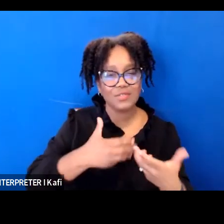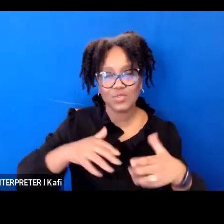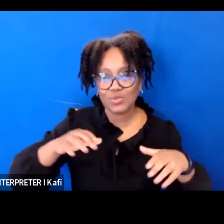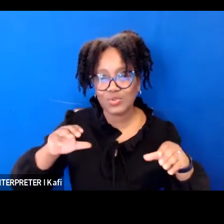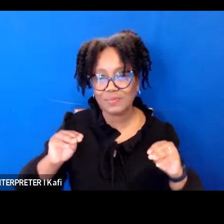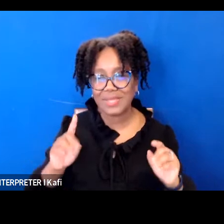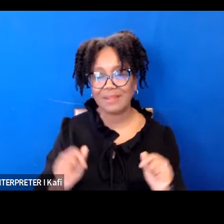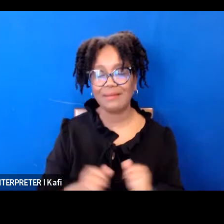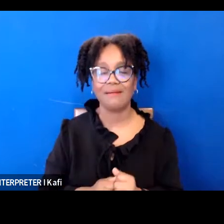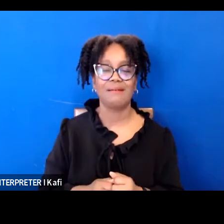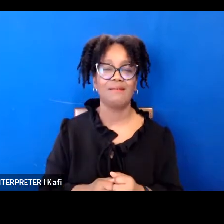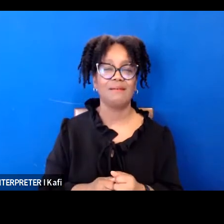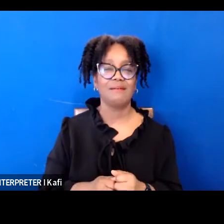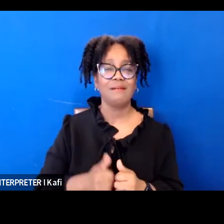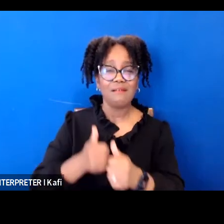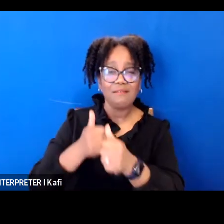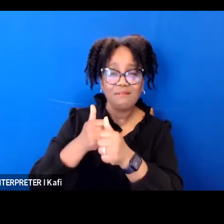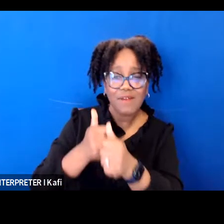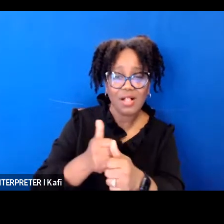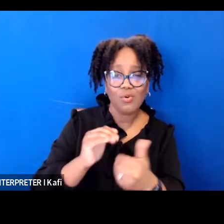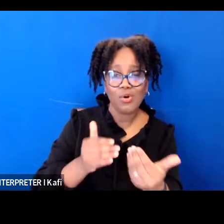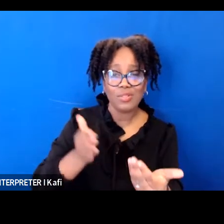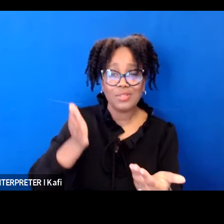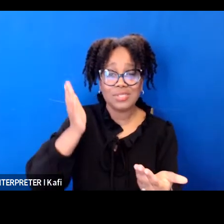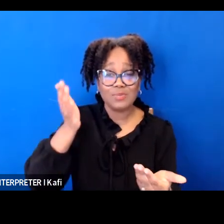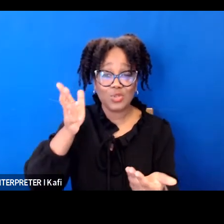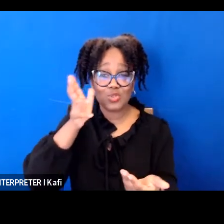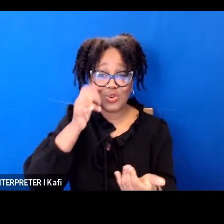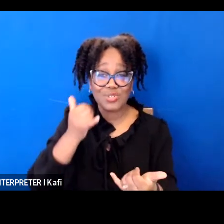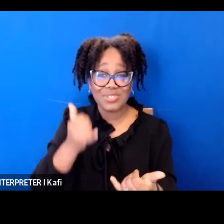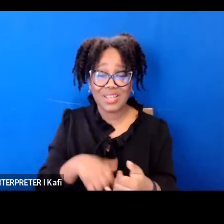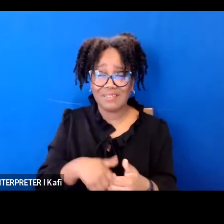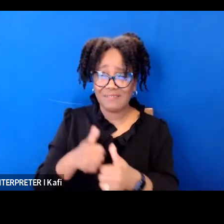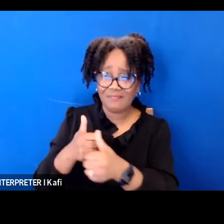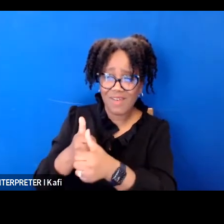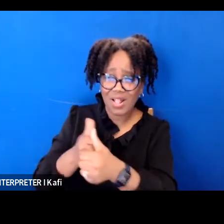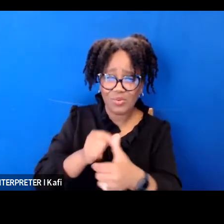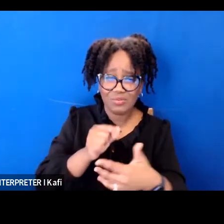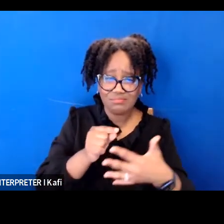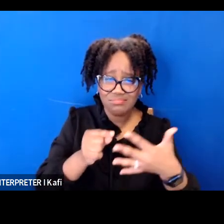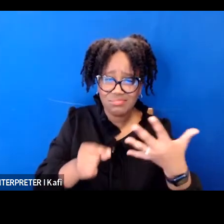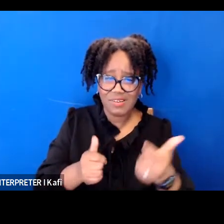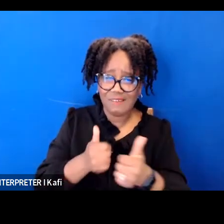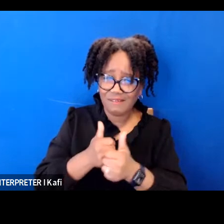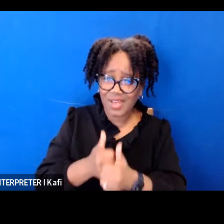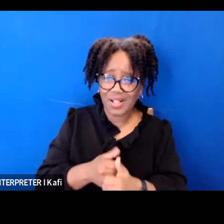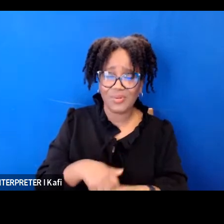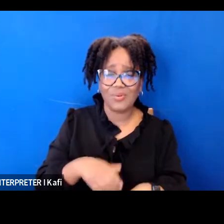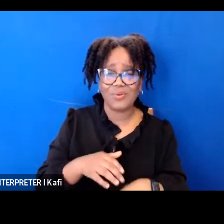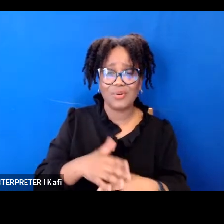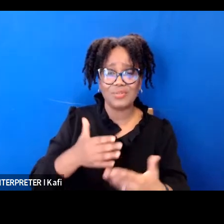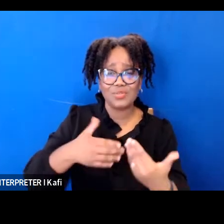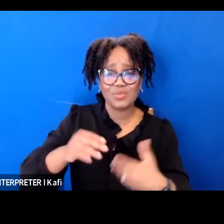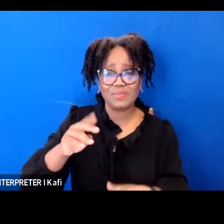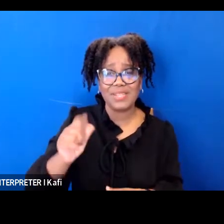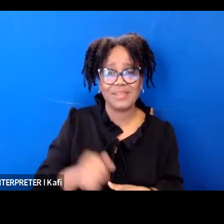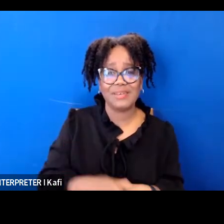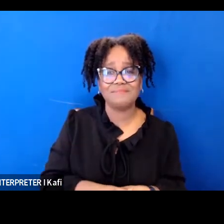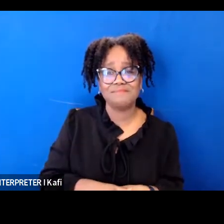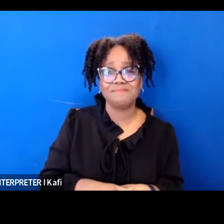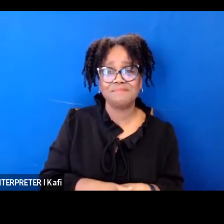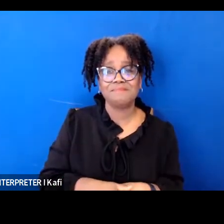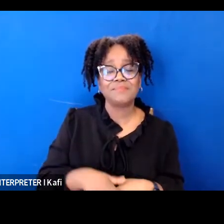the organizations hosting this event to continue to get updates and reflections and you can post a reflection